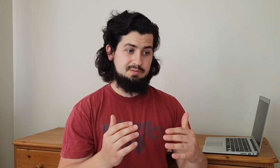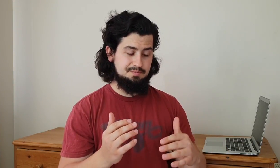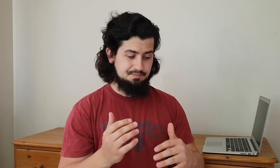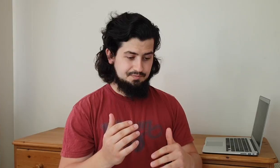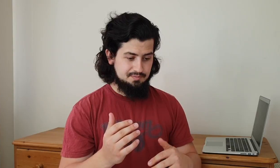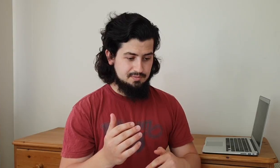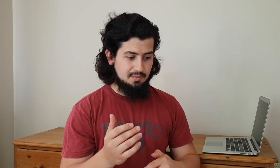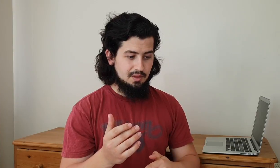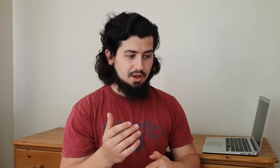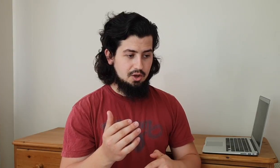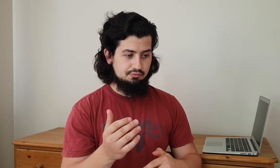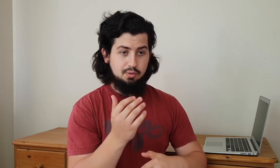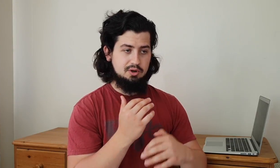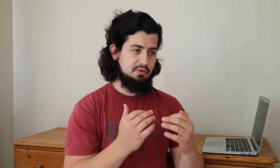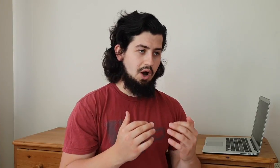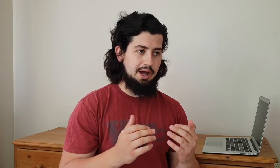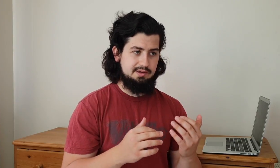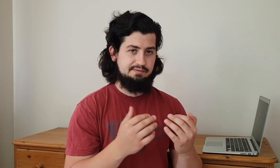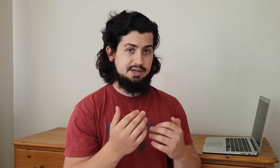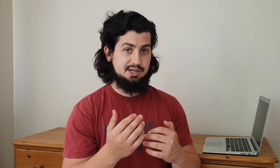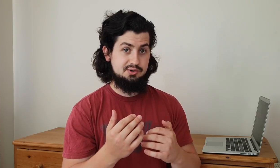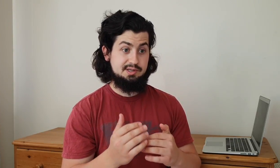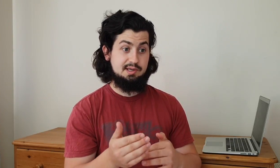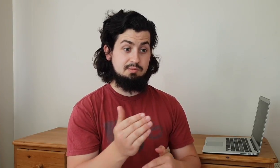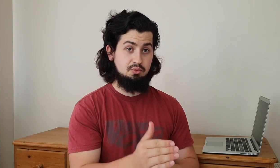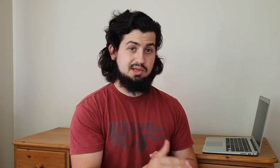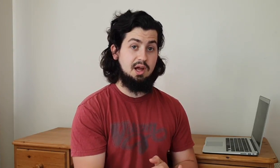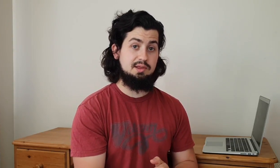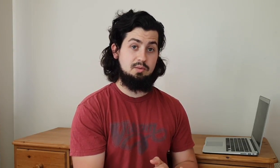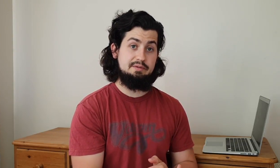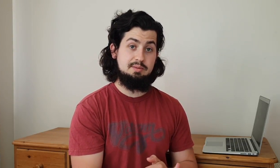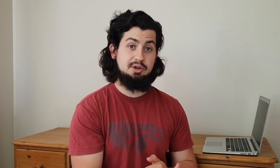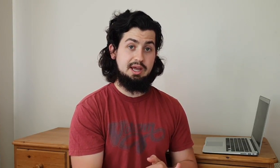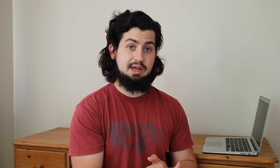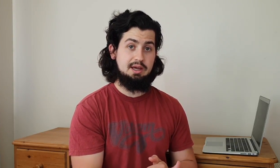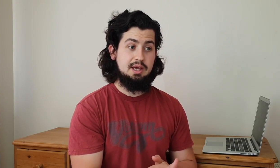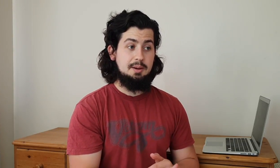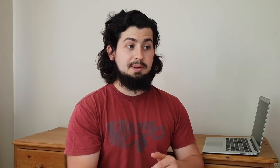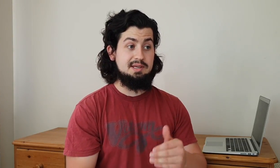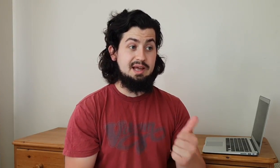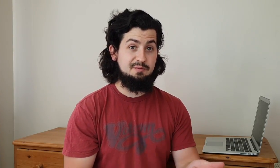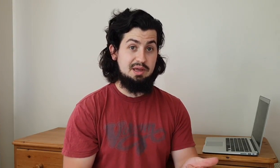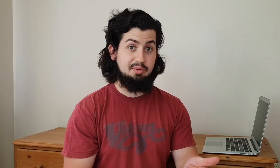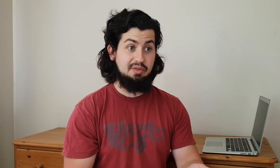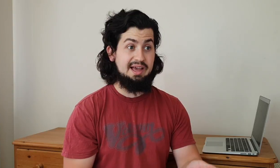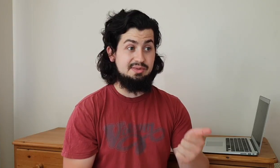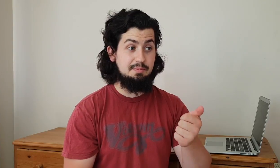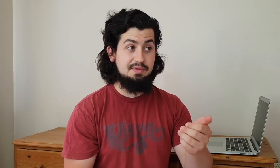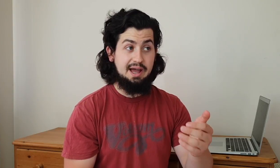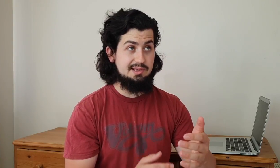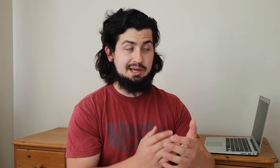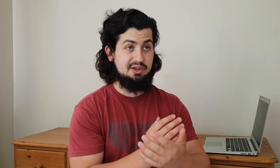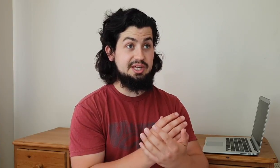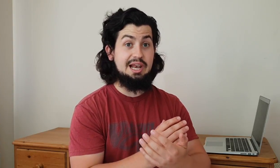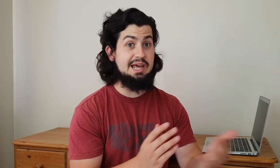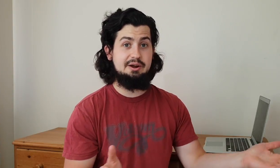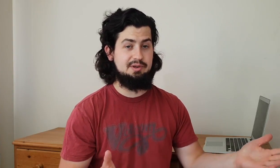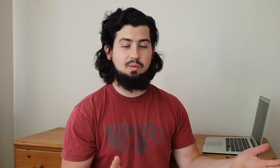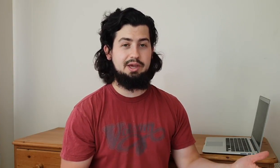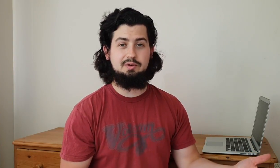rolling of your eyes and facial expressions is a more subtle way of communicating but the deaf people that is the that is like the clearest way you